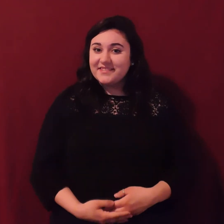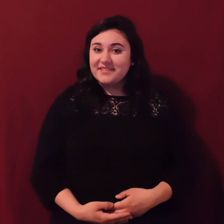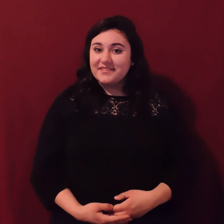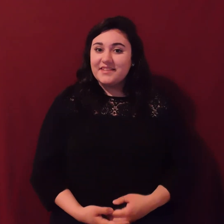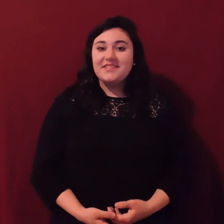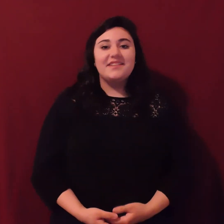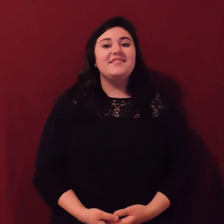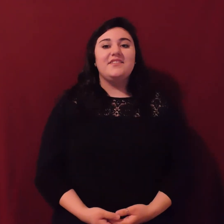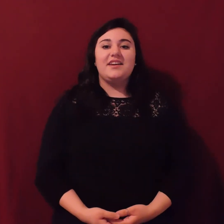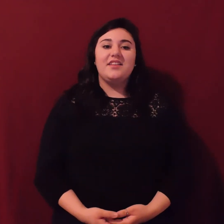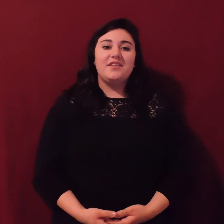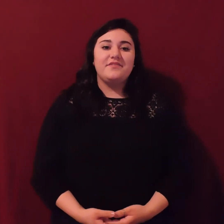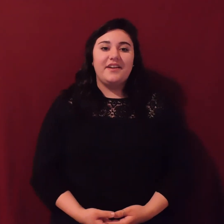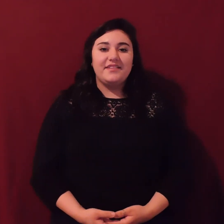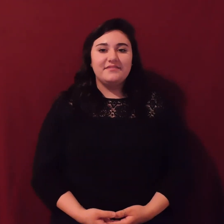It does sound like a lot of fun. And then,